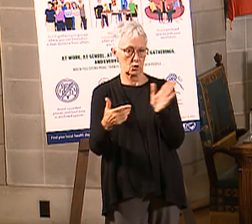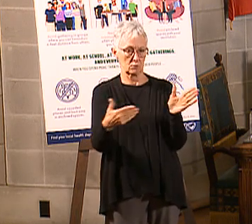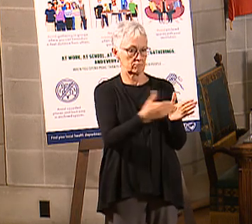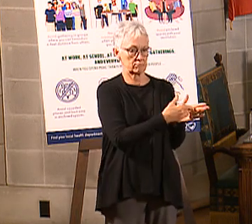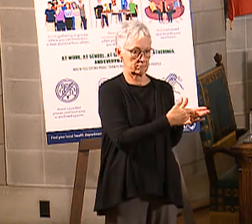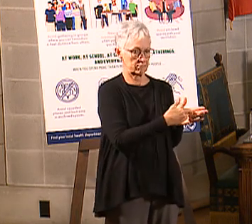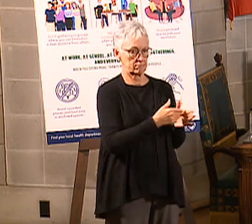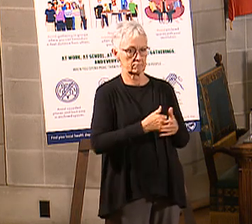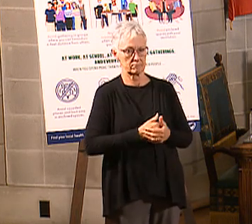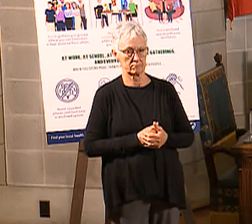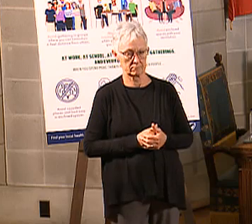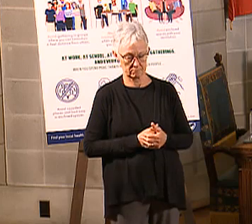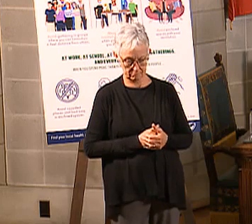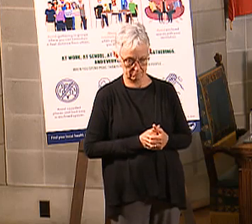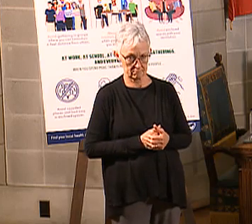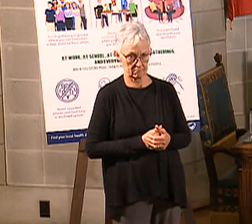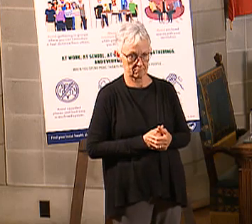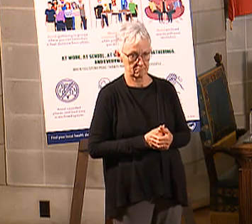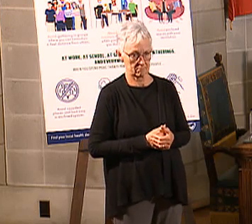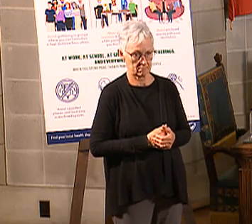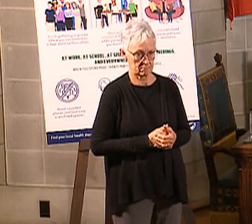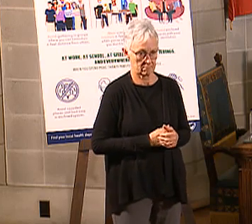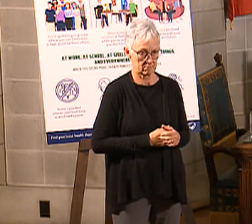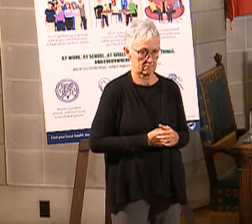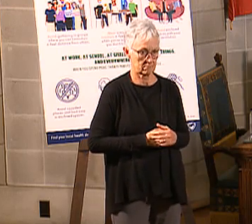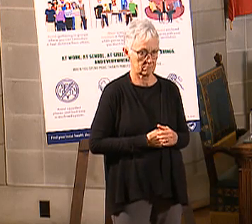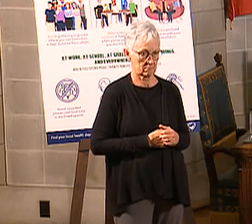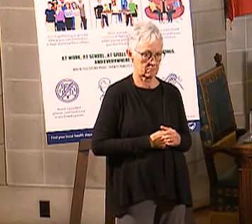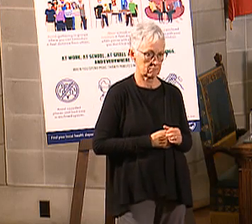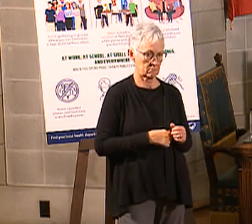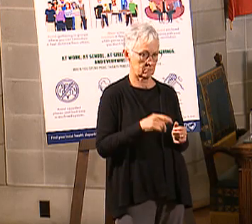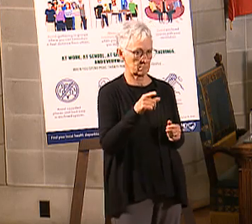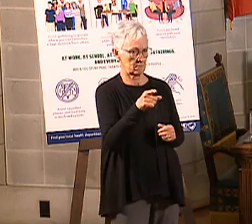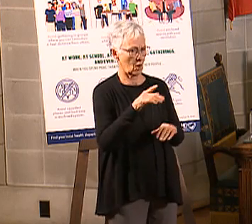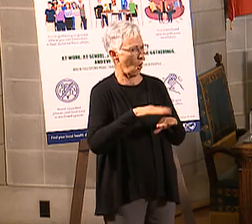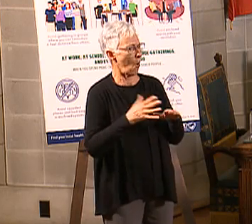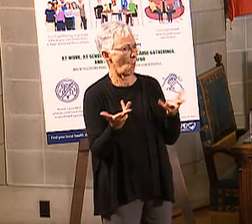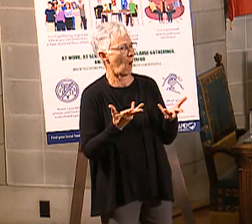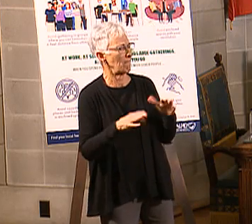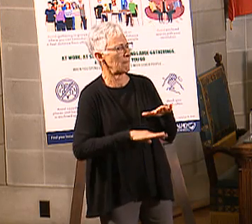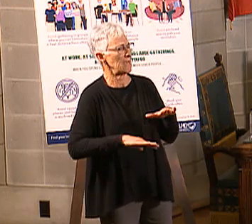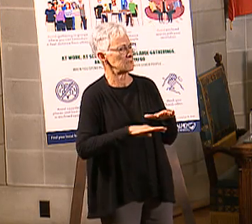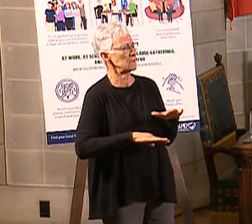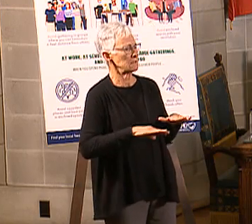Andrew. think tonight, well, go ahead. Well, I was just going to ask, on what basis do believe that?